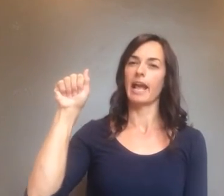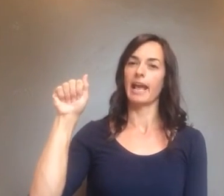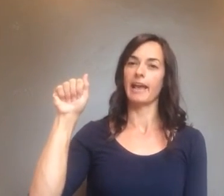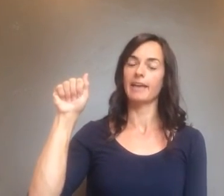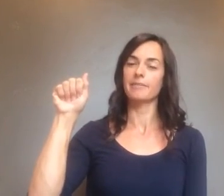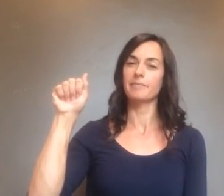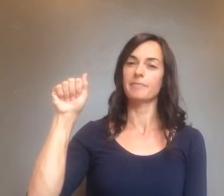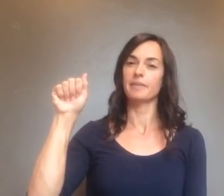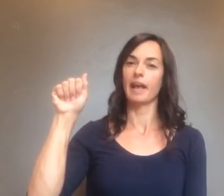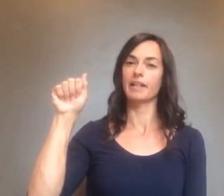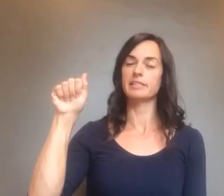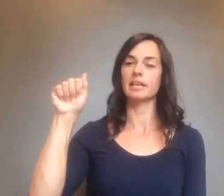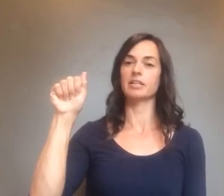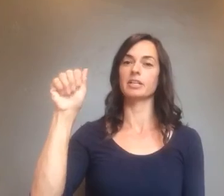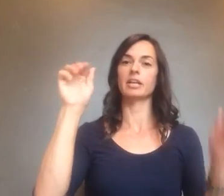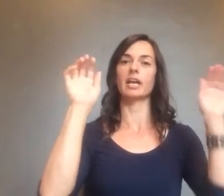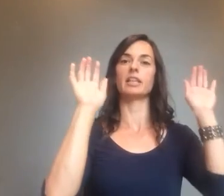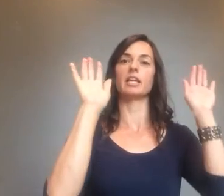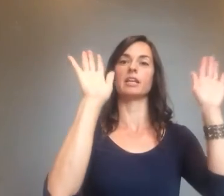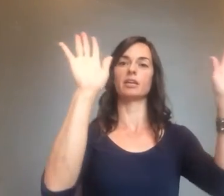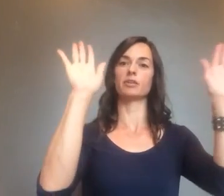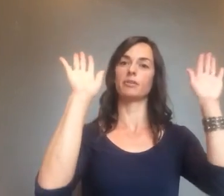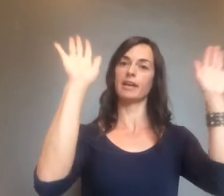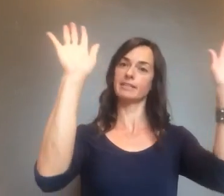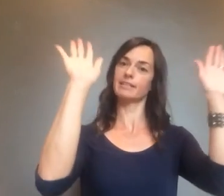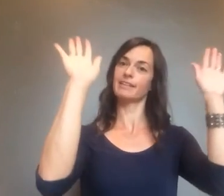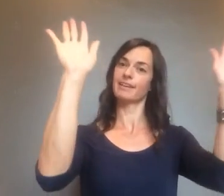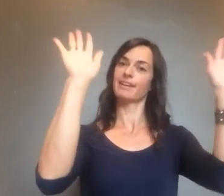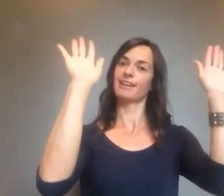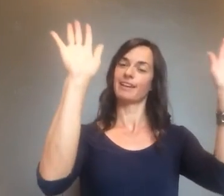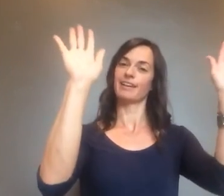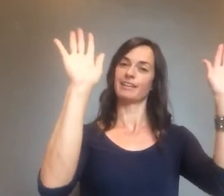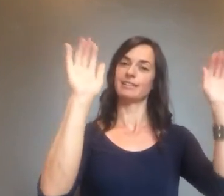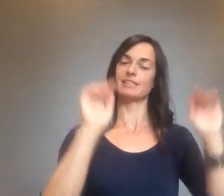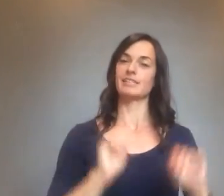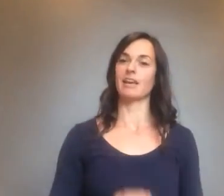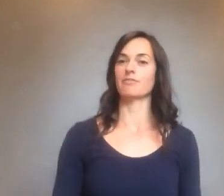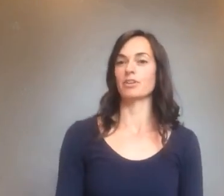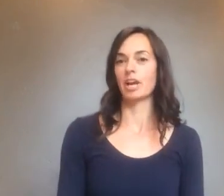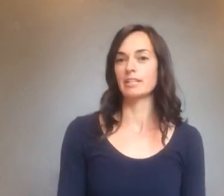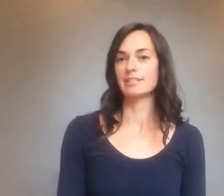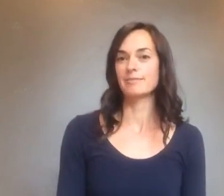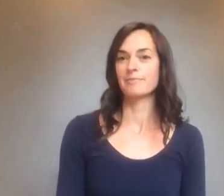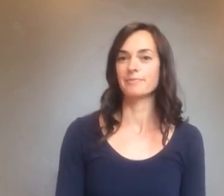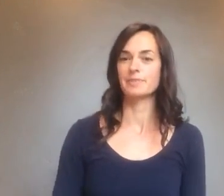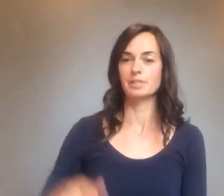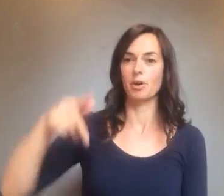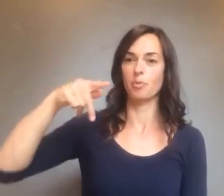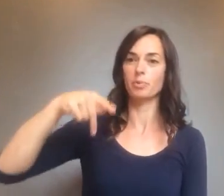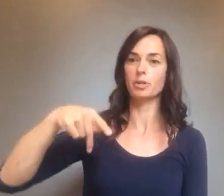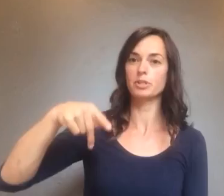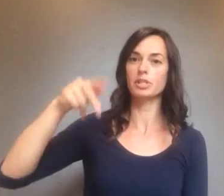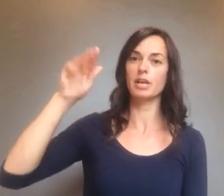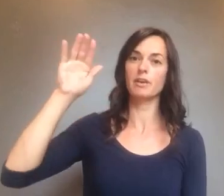A, Alexander, and then great. This is a sign for great. So Persia